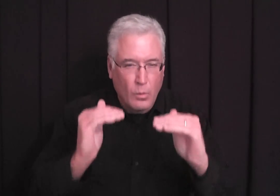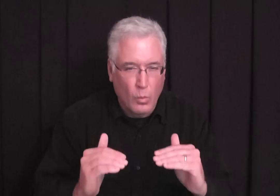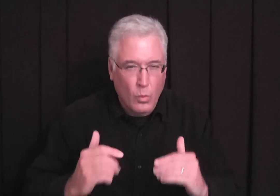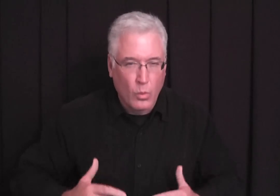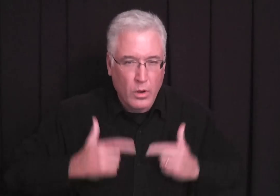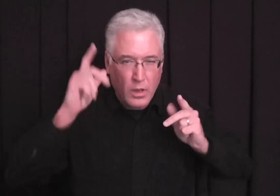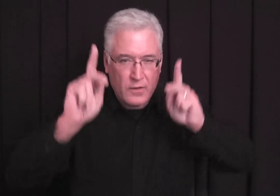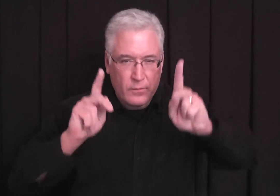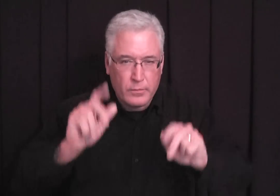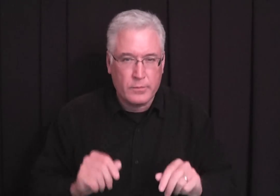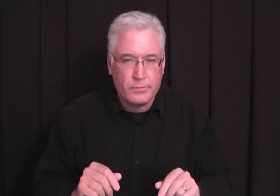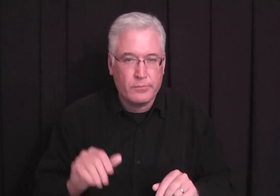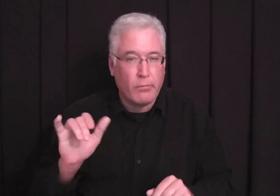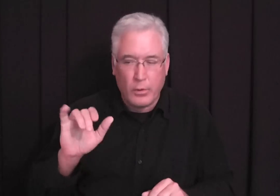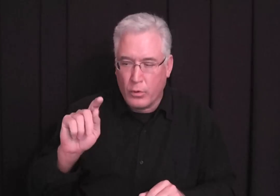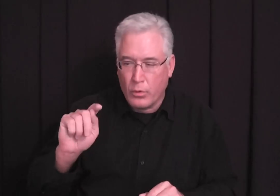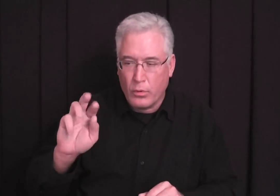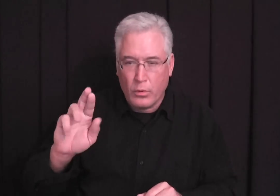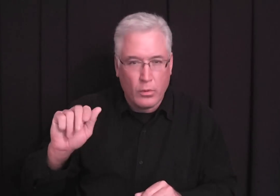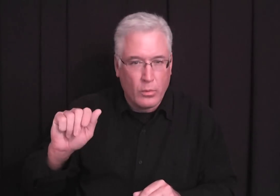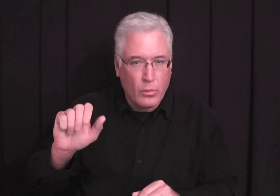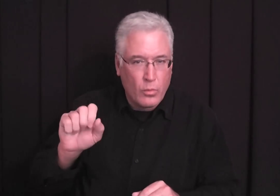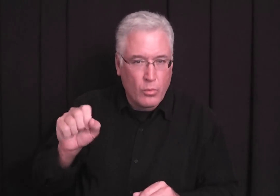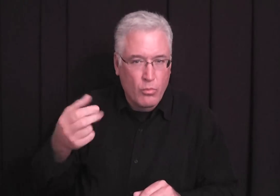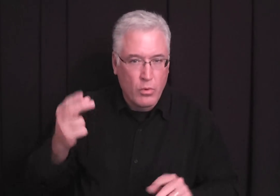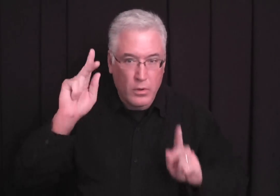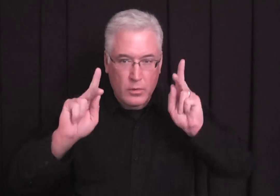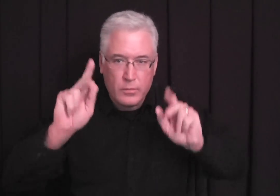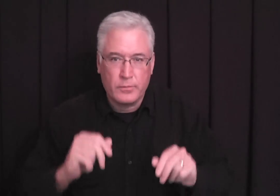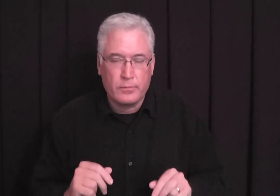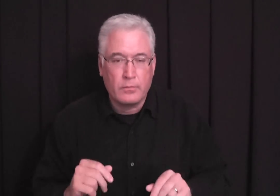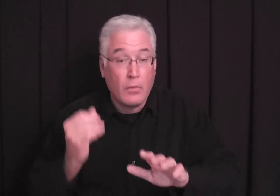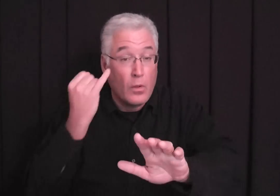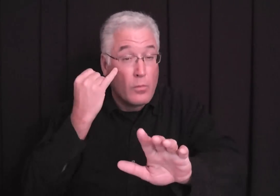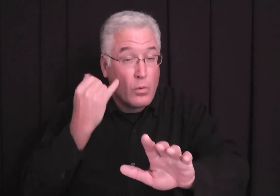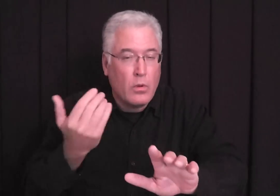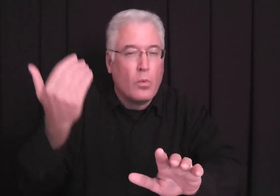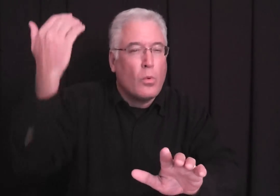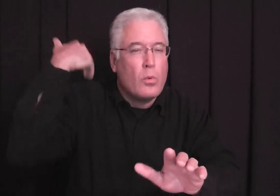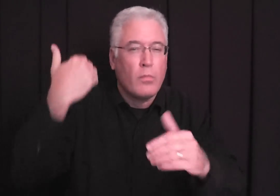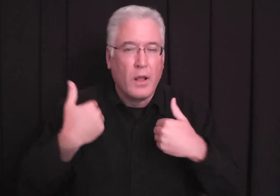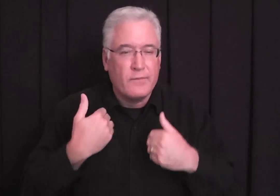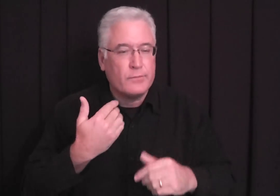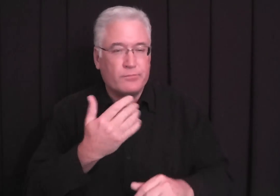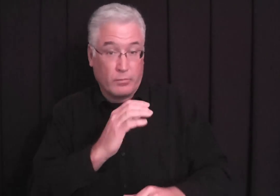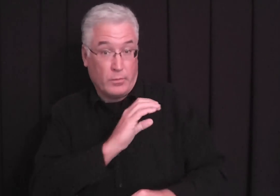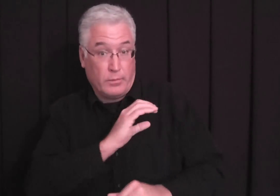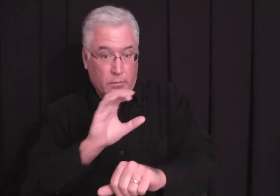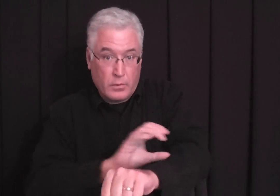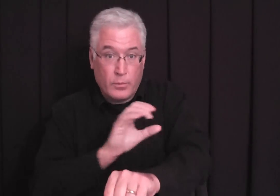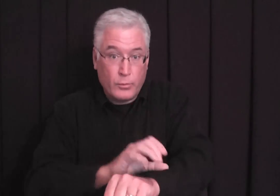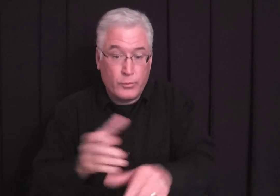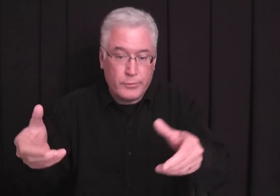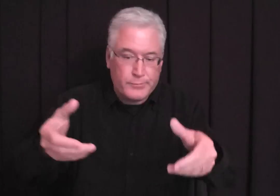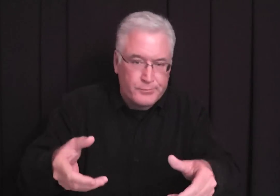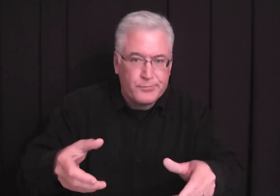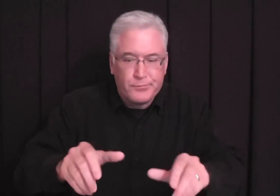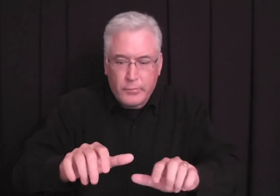Shepherds. They were considered like low-life, trash kind of people. A long time ago, if there had been